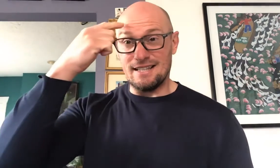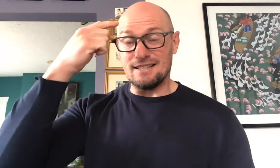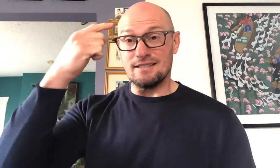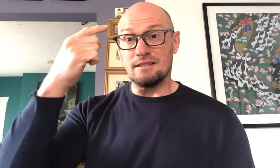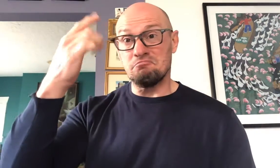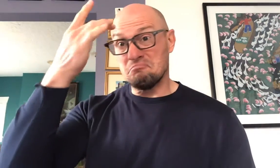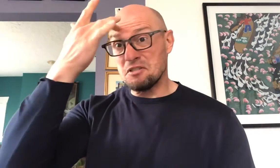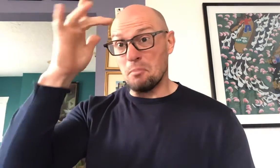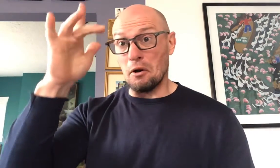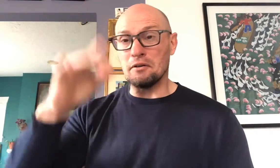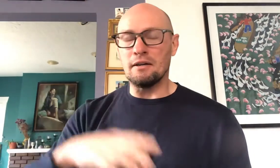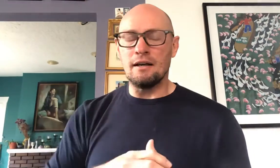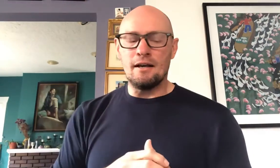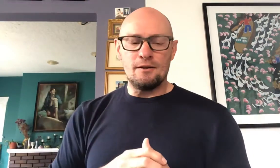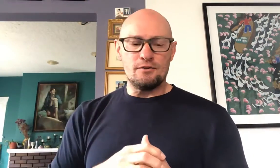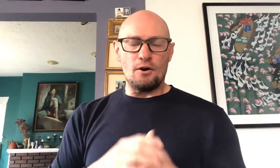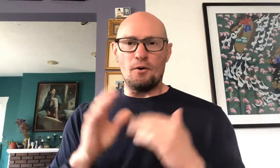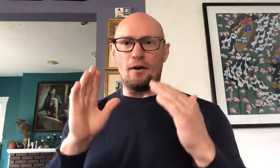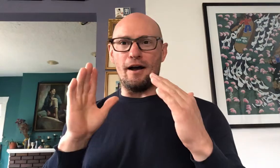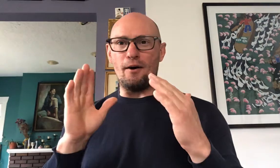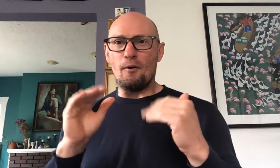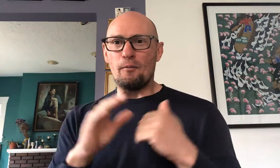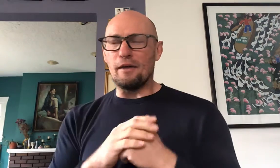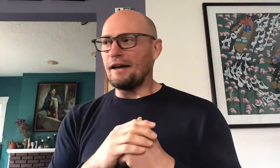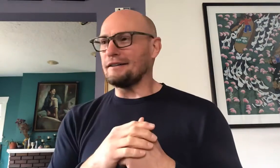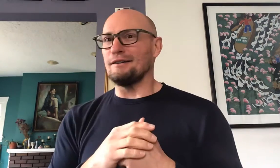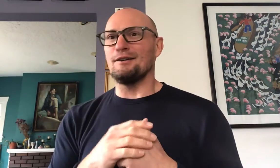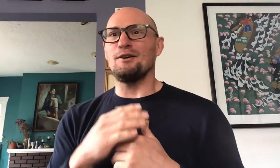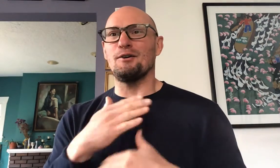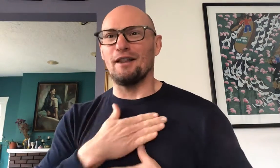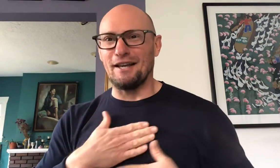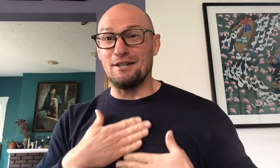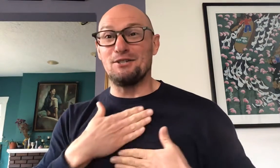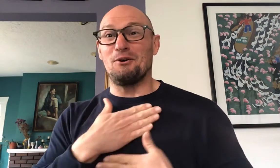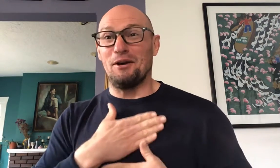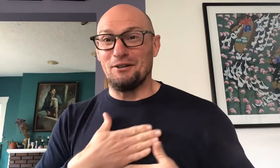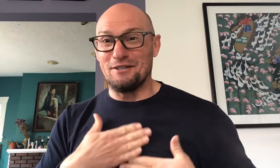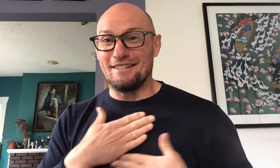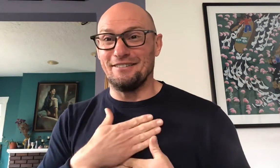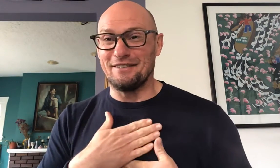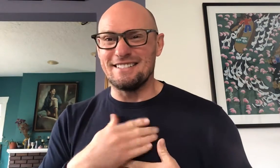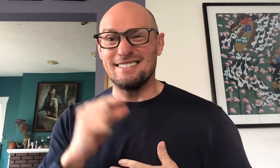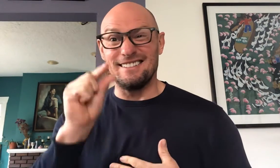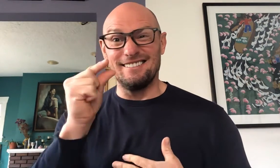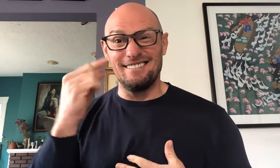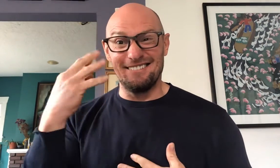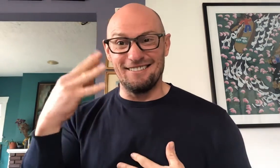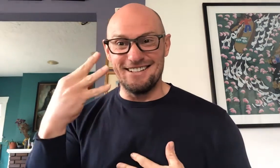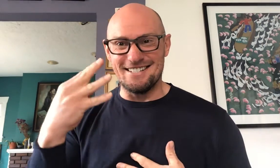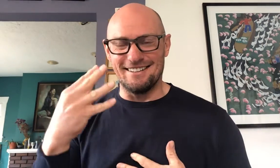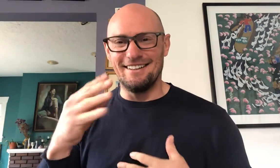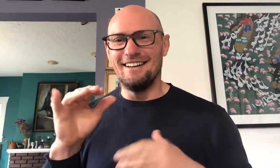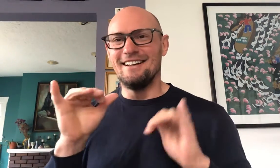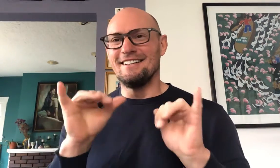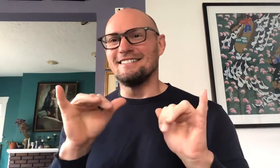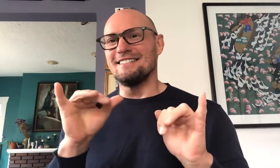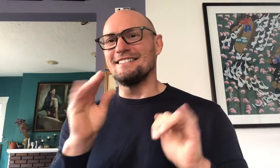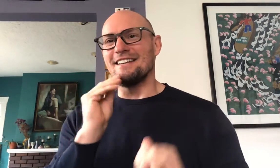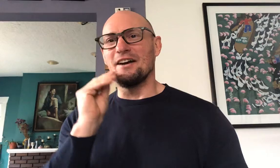is smart so I hope that you're like enjoying yourself because it's a little crazy to stay